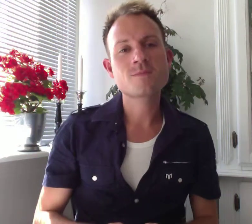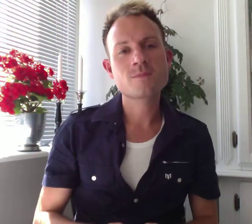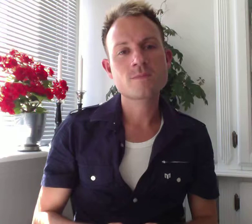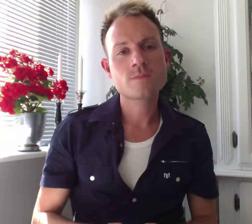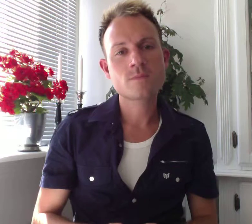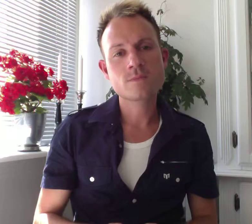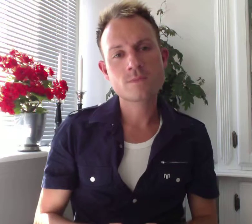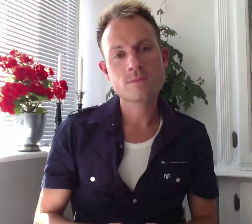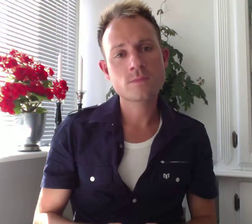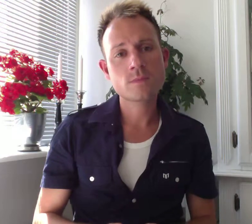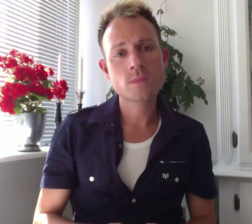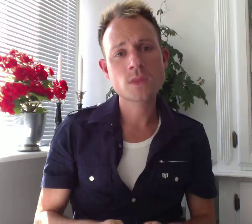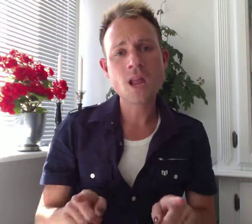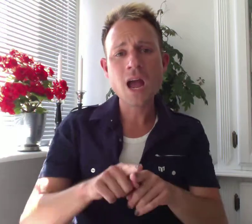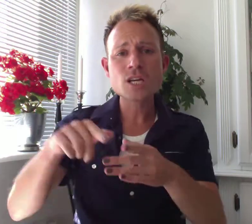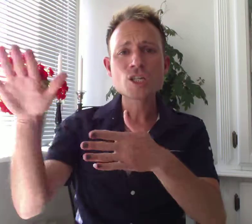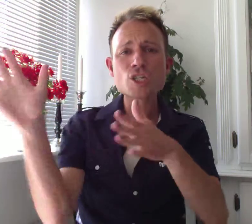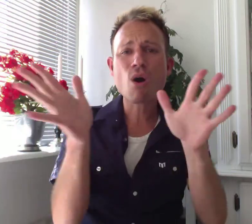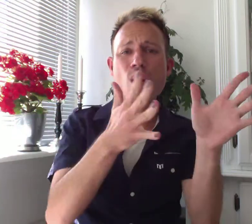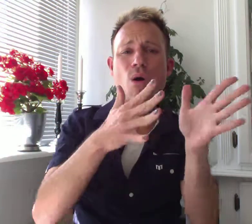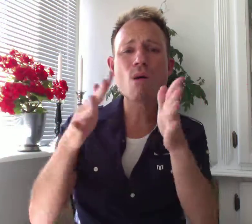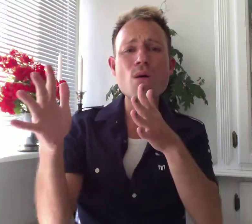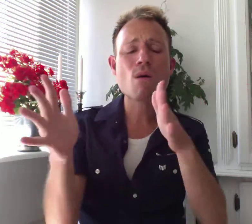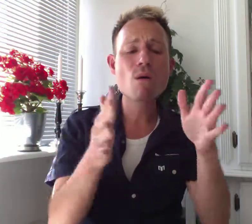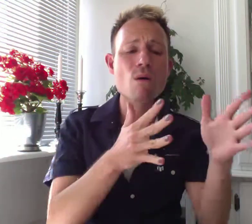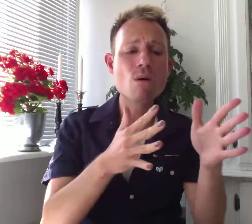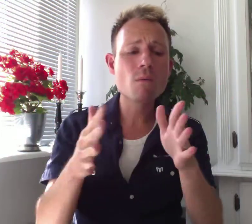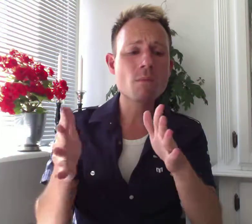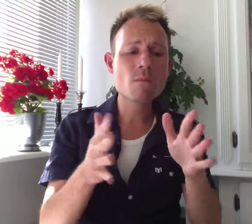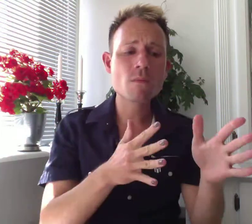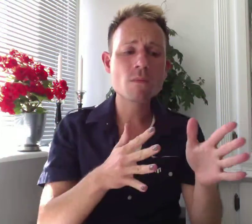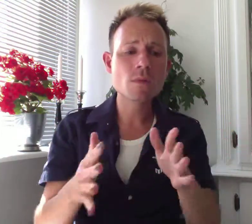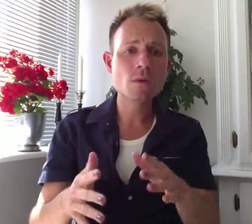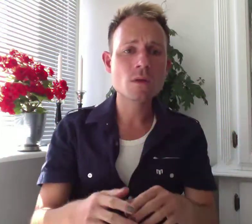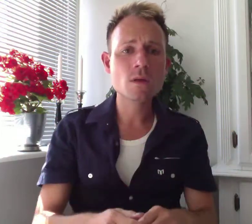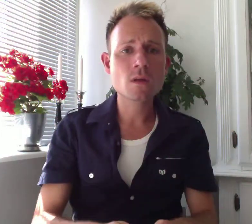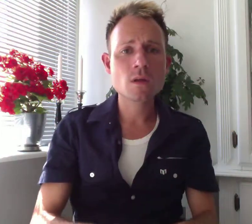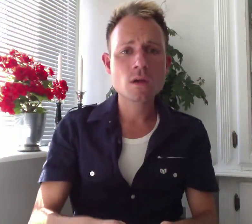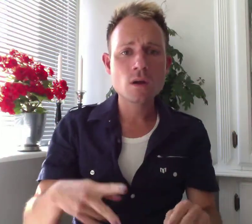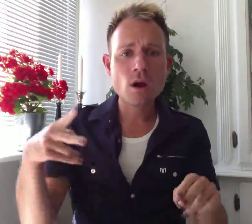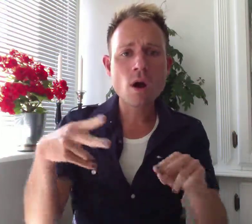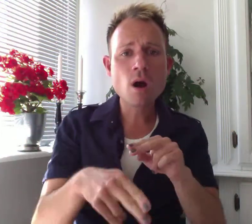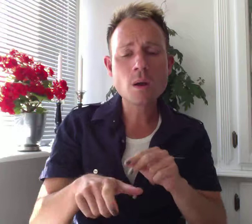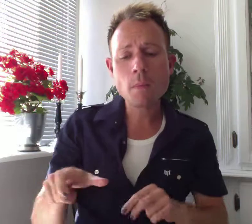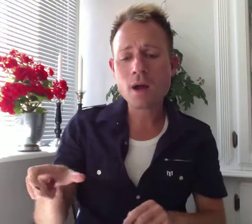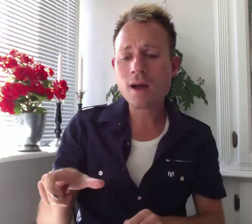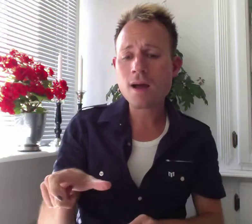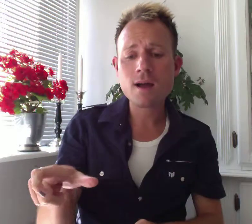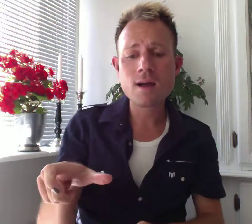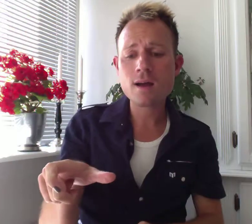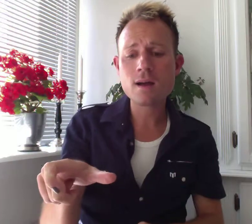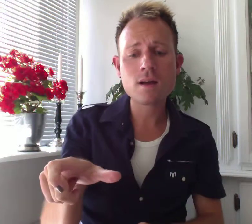It's like a storm that cuts a path.